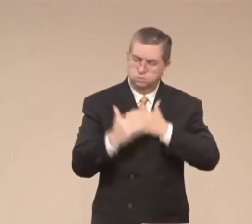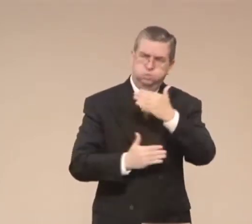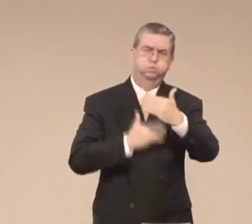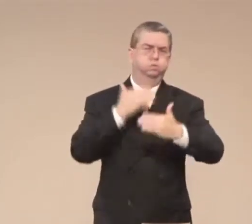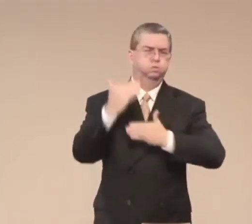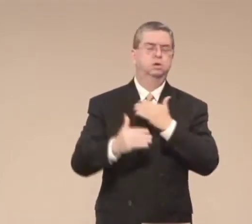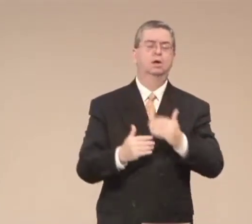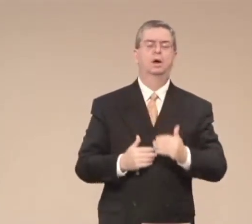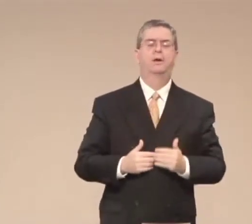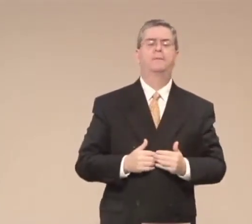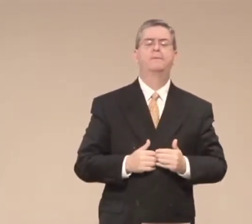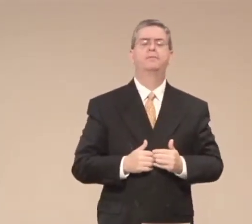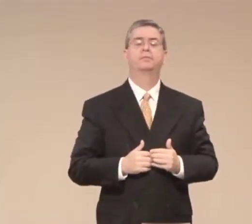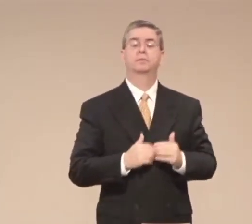eyes focused on God.